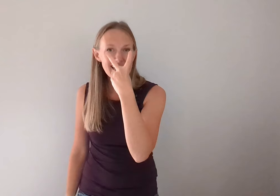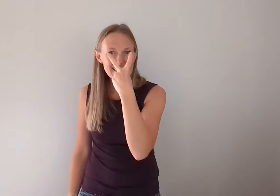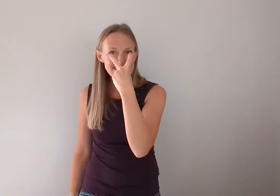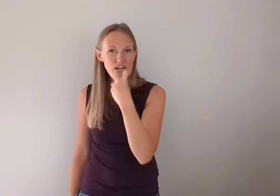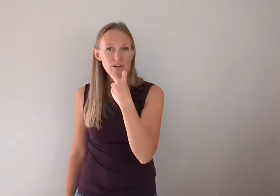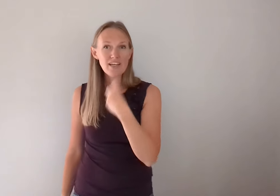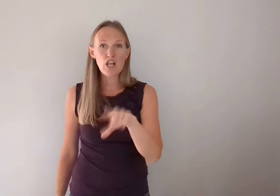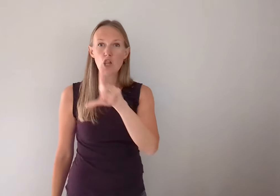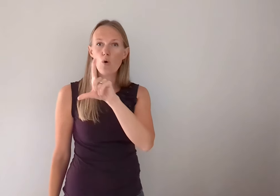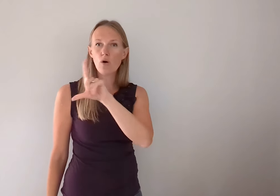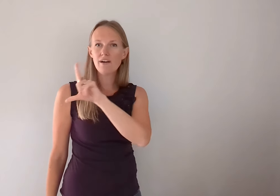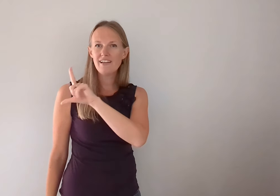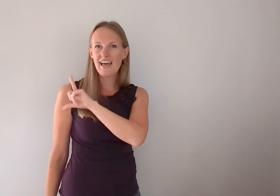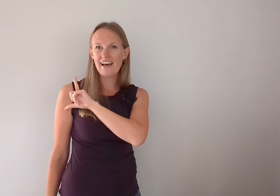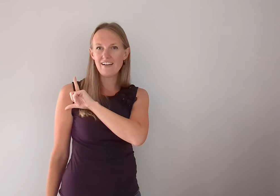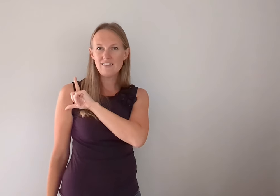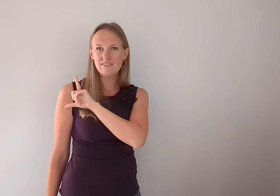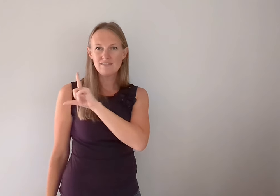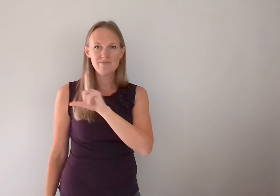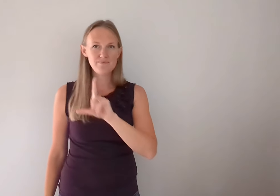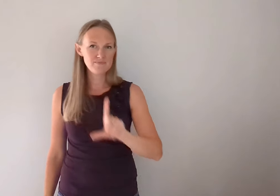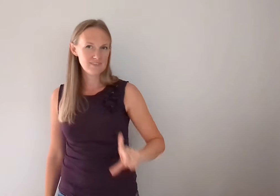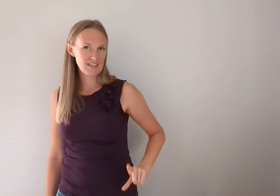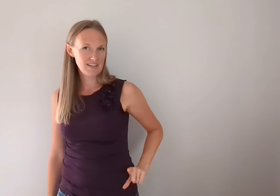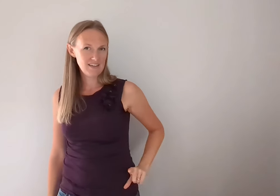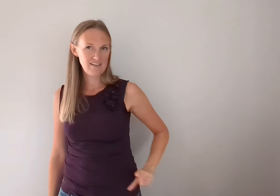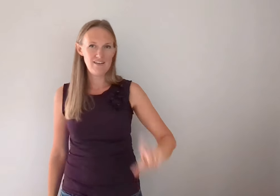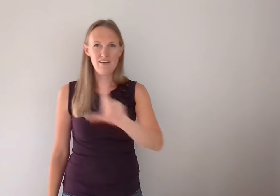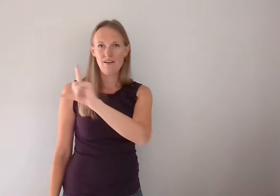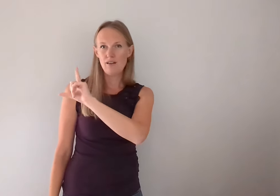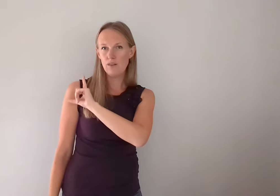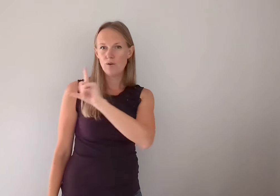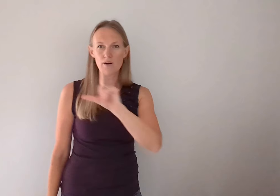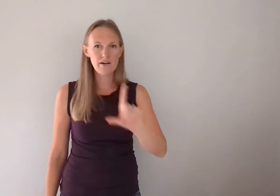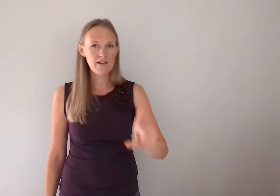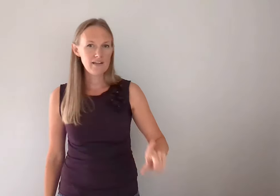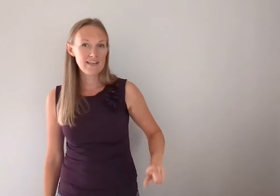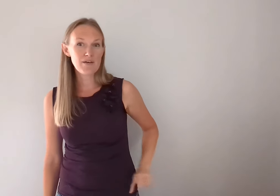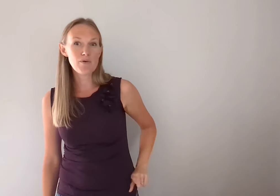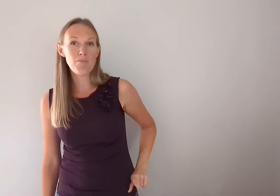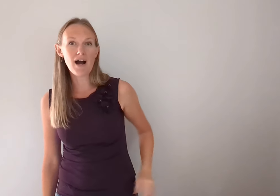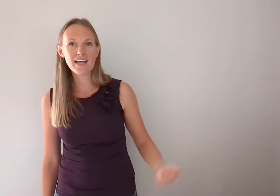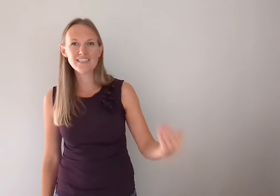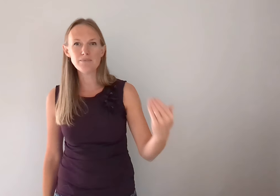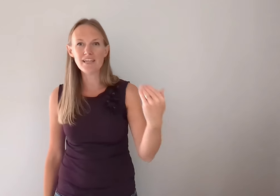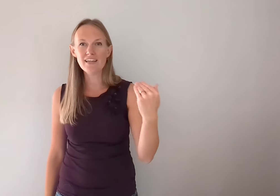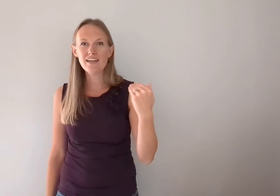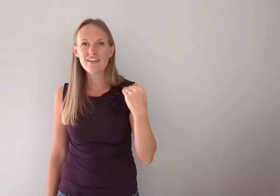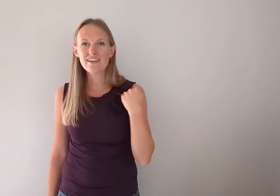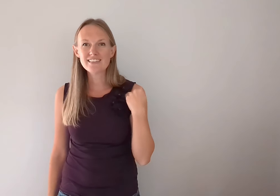Okay. I doubt it. Lord and L. Okay. Lord. And then remind me. You're going to